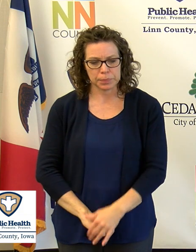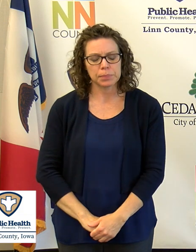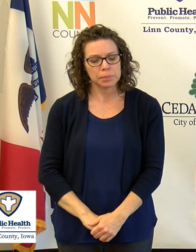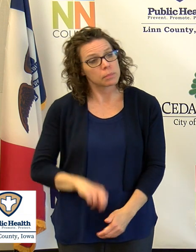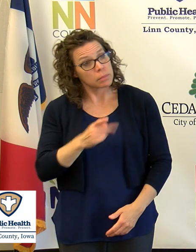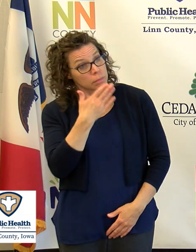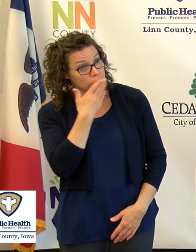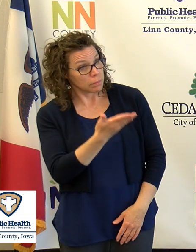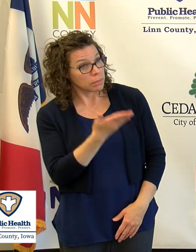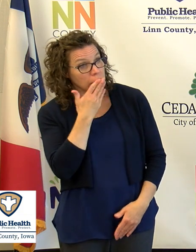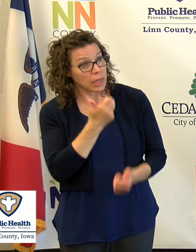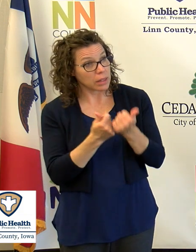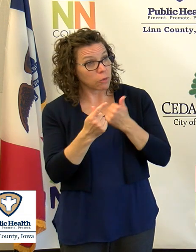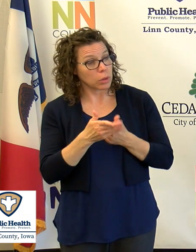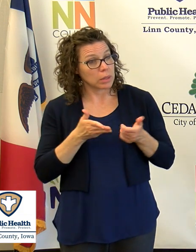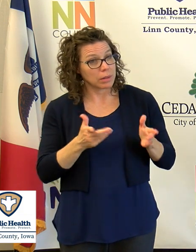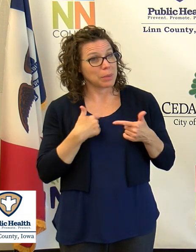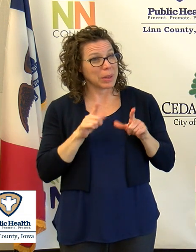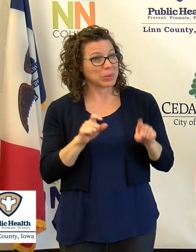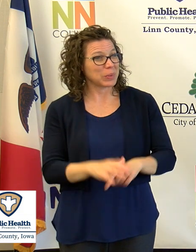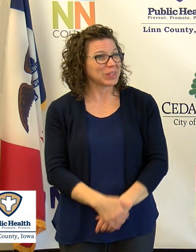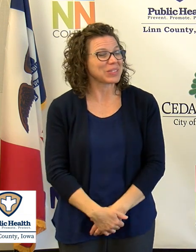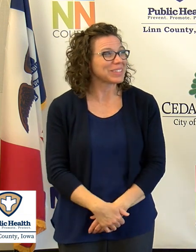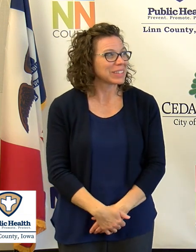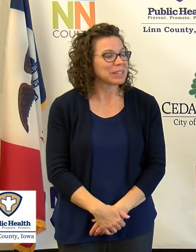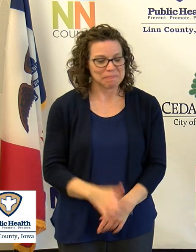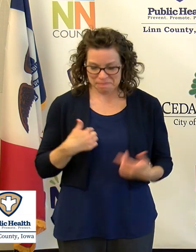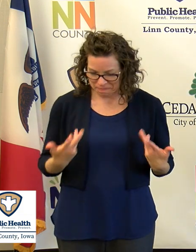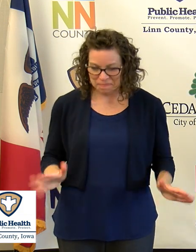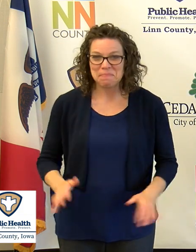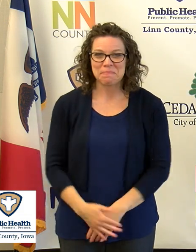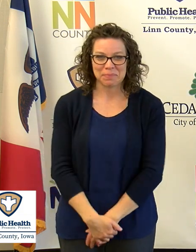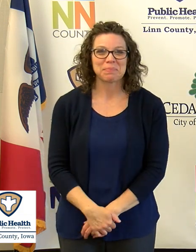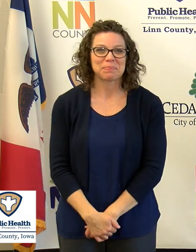Okay, thanks. And thanks, everybody, for letting me ask a couple of questions. I am done.